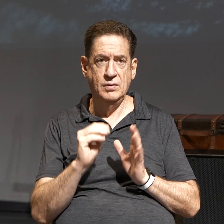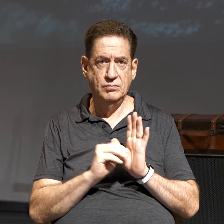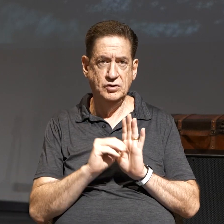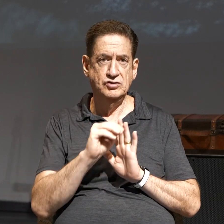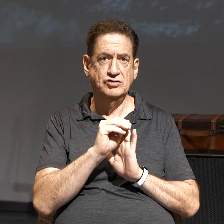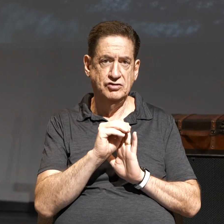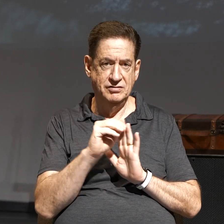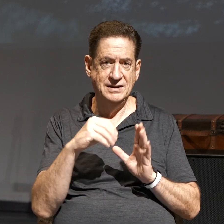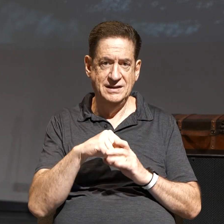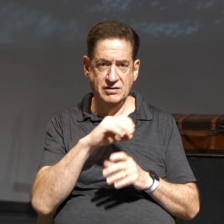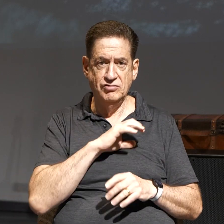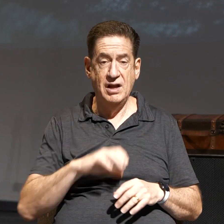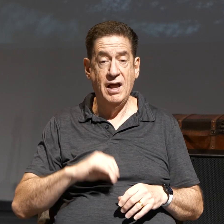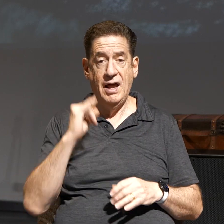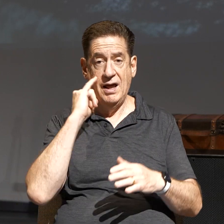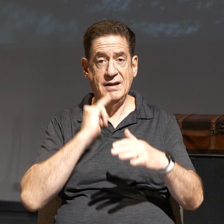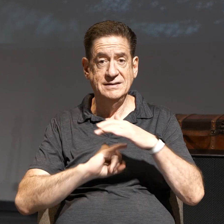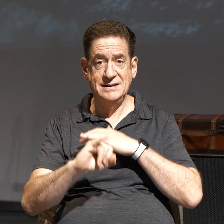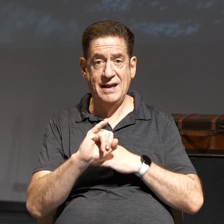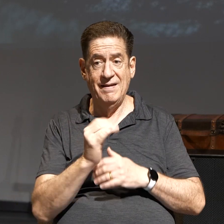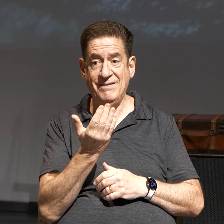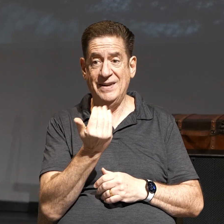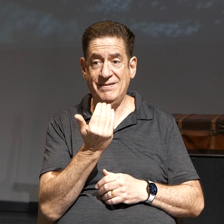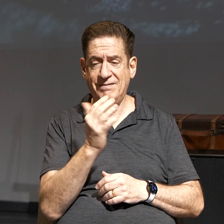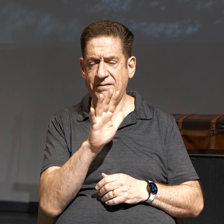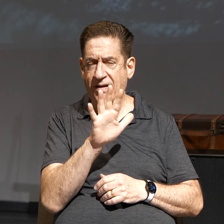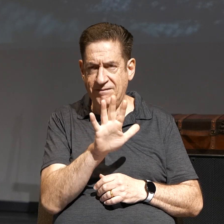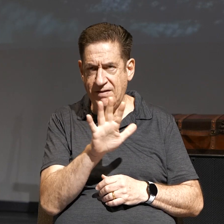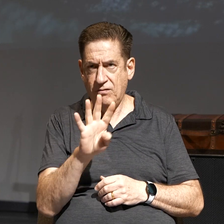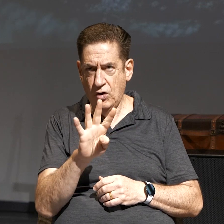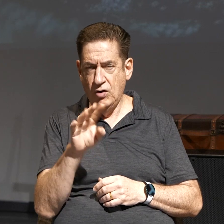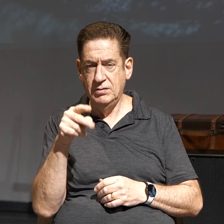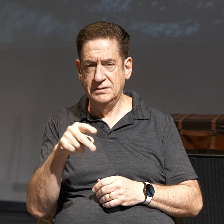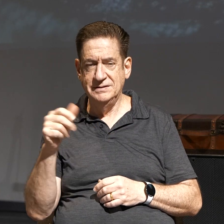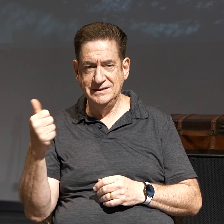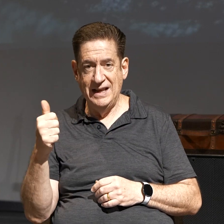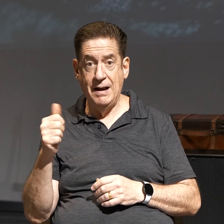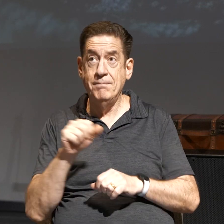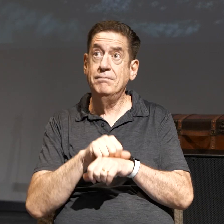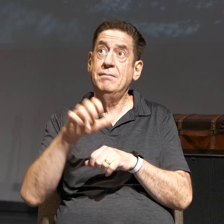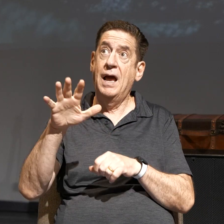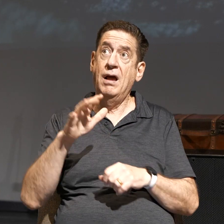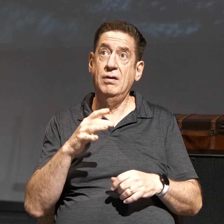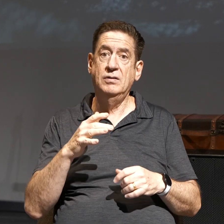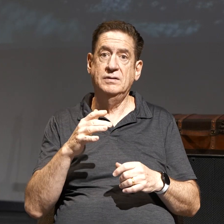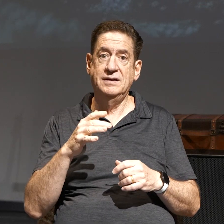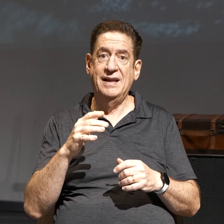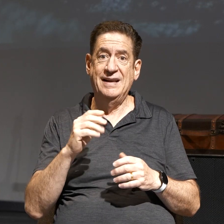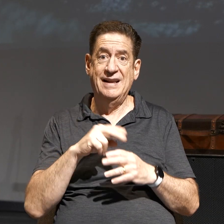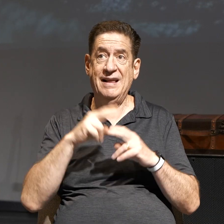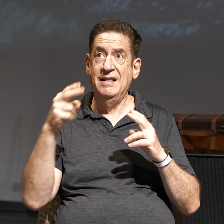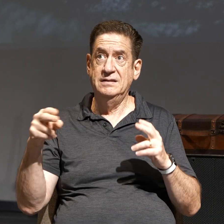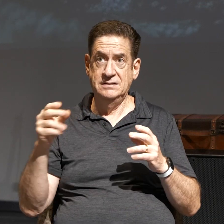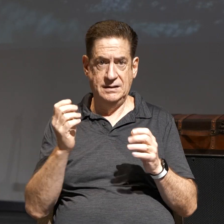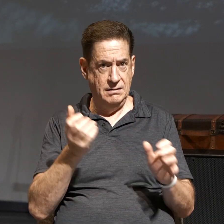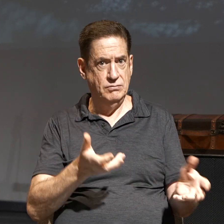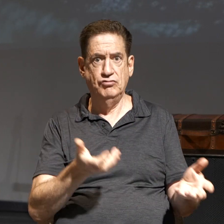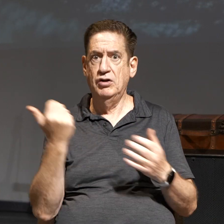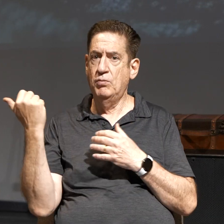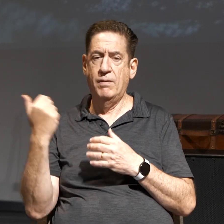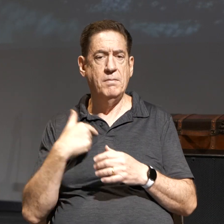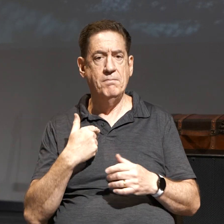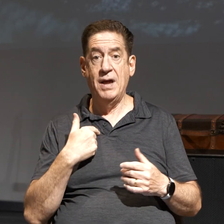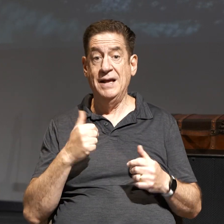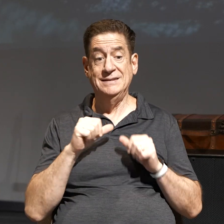verse, Isaiah 54.10, For the mountains may depart and the hills be removed, but my steadfast love